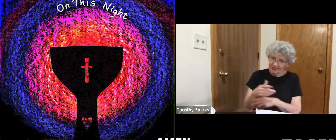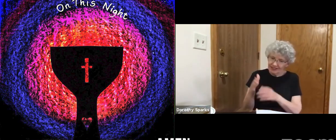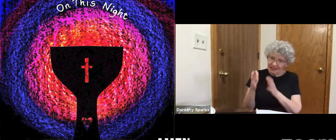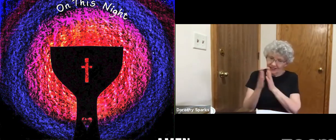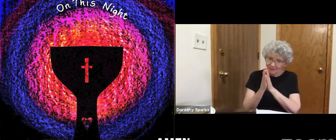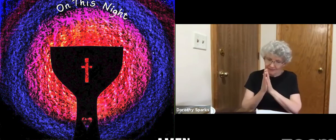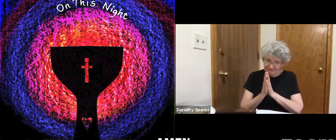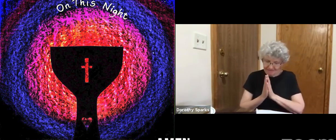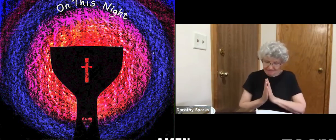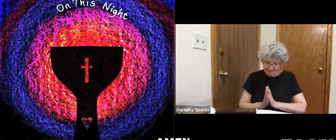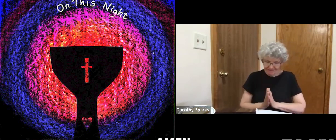Amen.